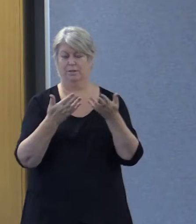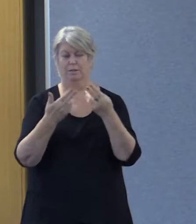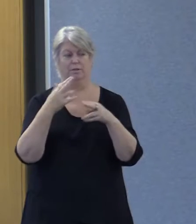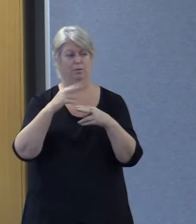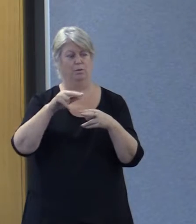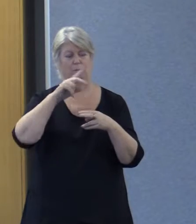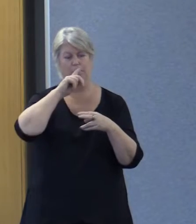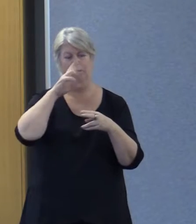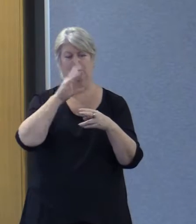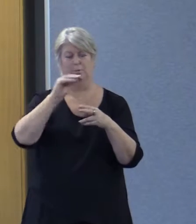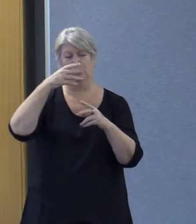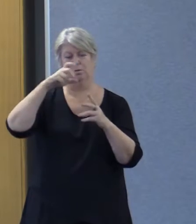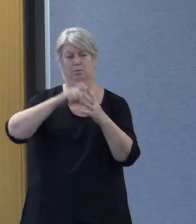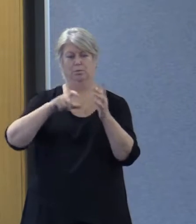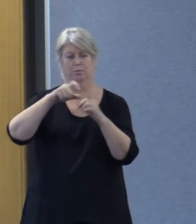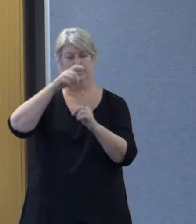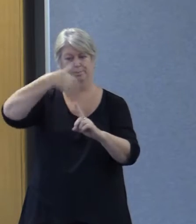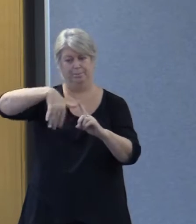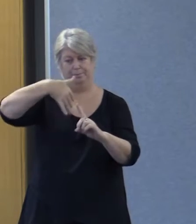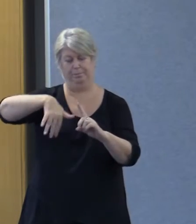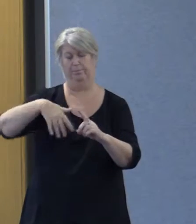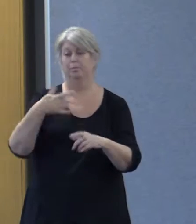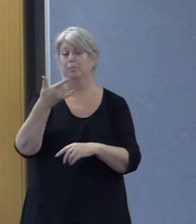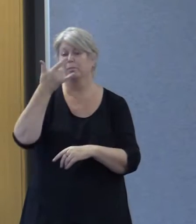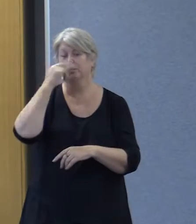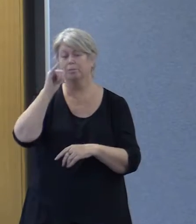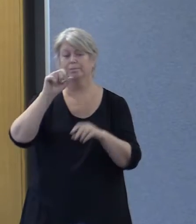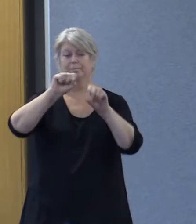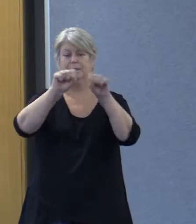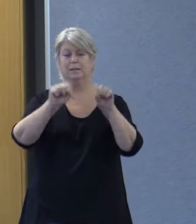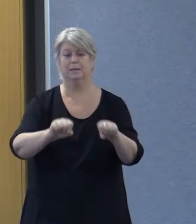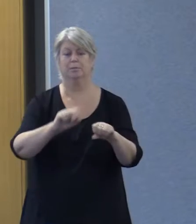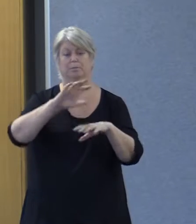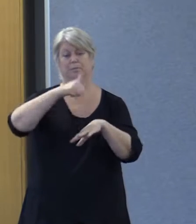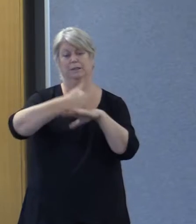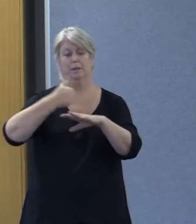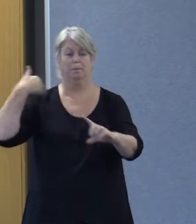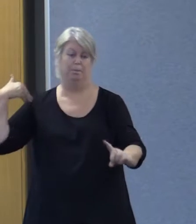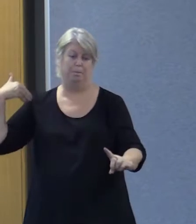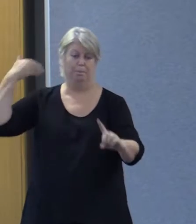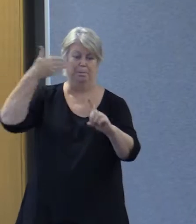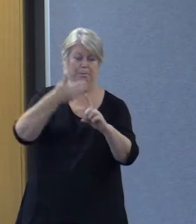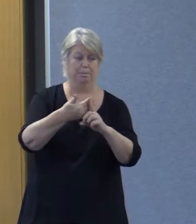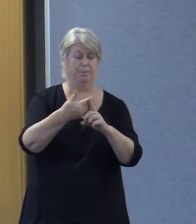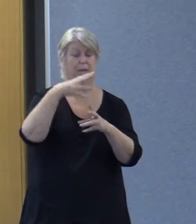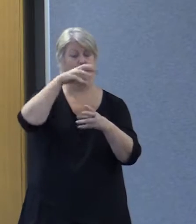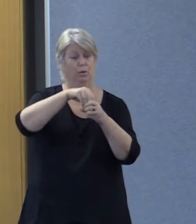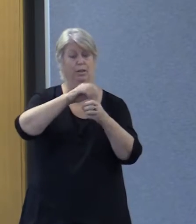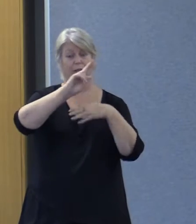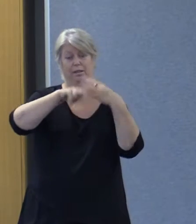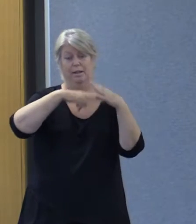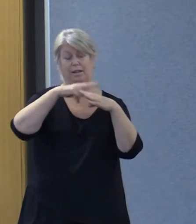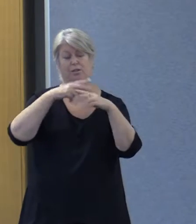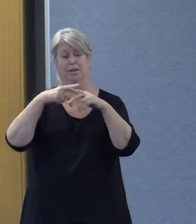people from cold backgrounds. Unfortunately systems that have been in place for many years including national